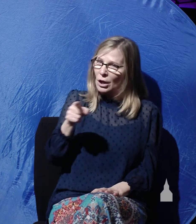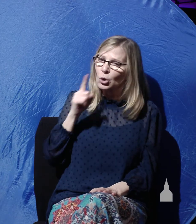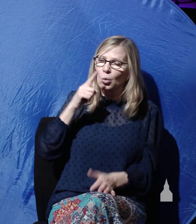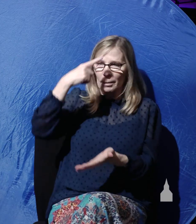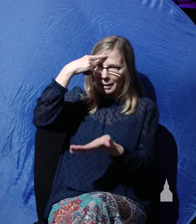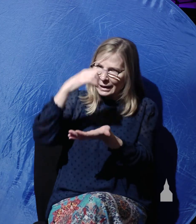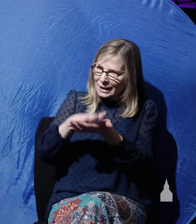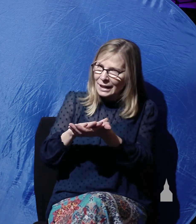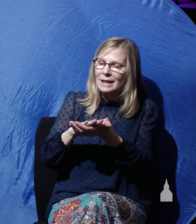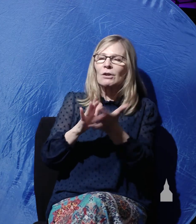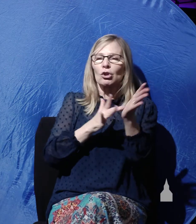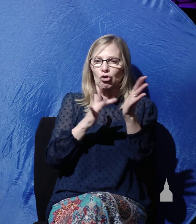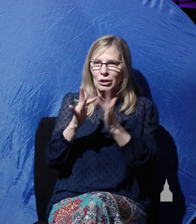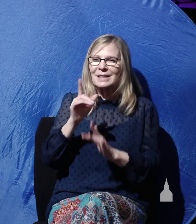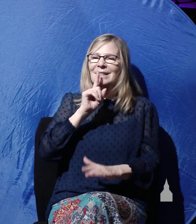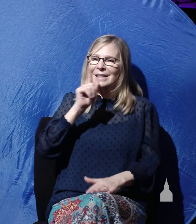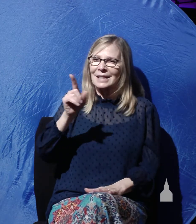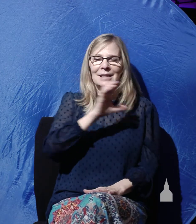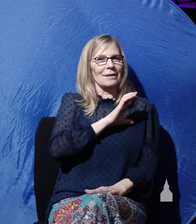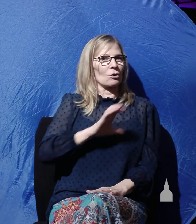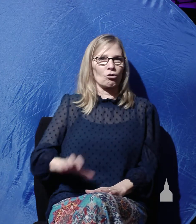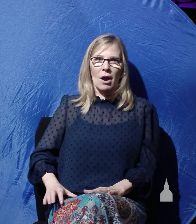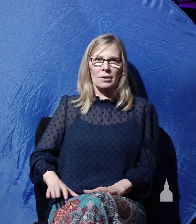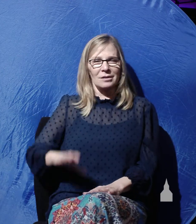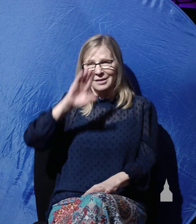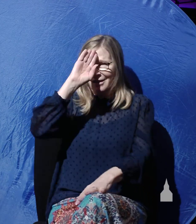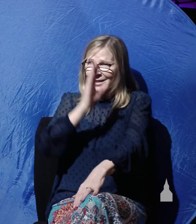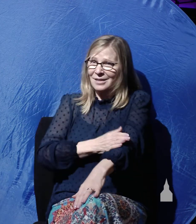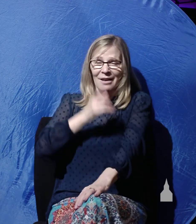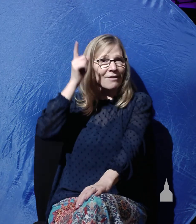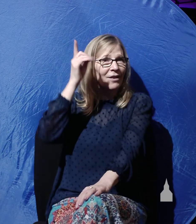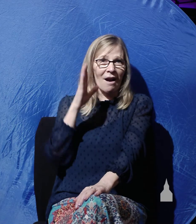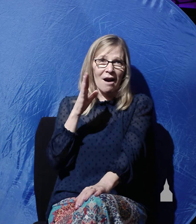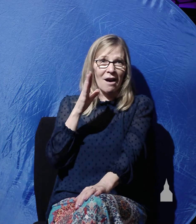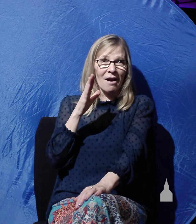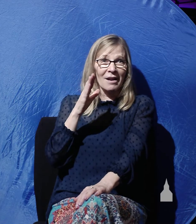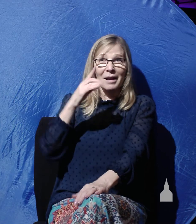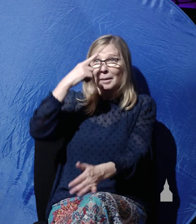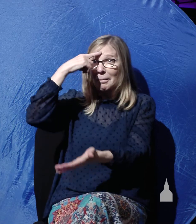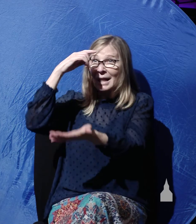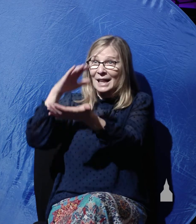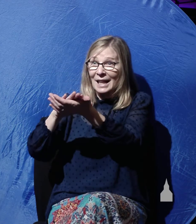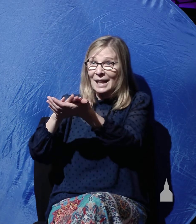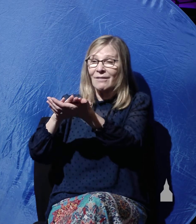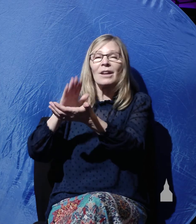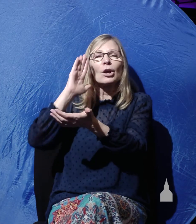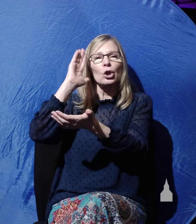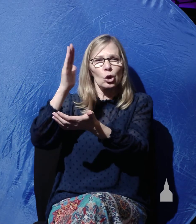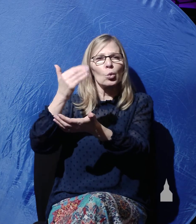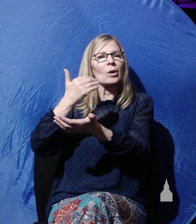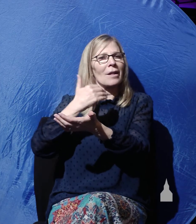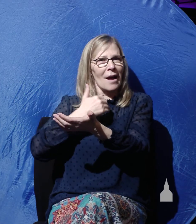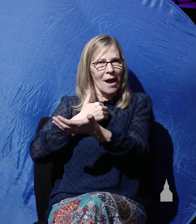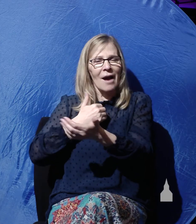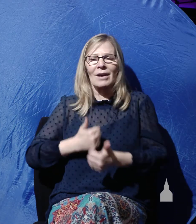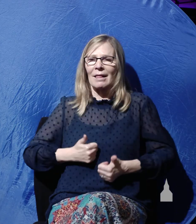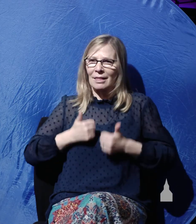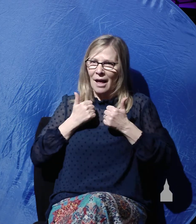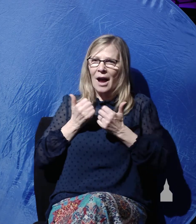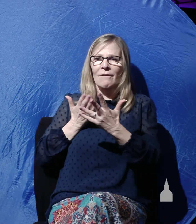Jesus is the Christ, the Son of God, and that believing you may have life in his name. You